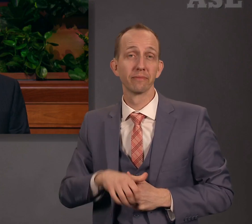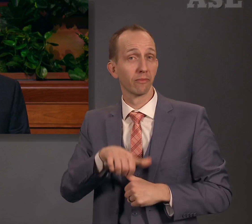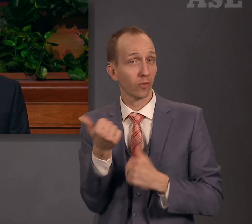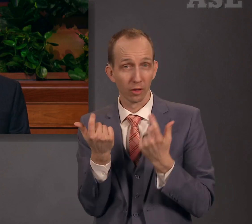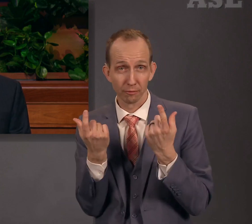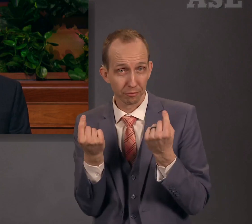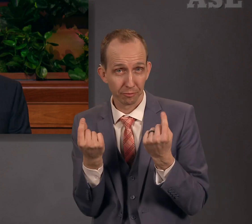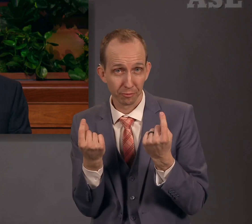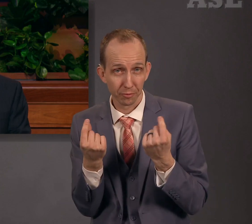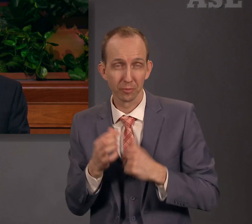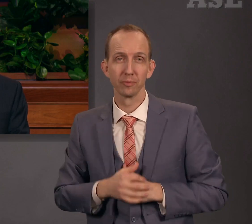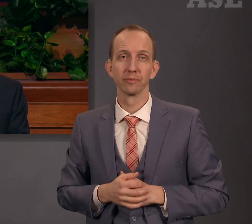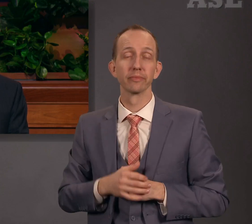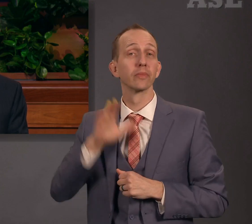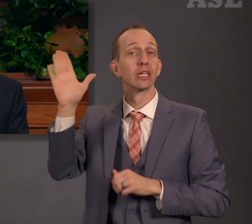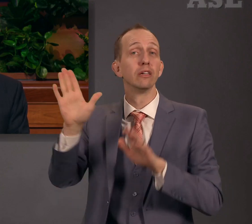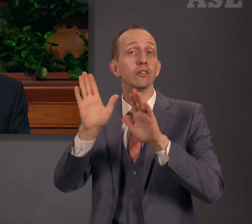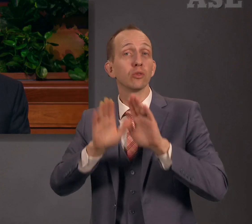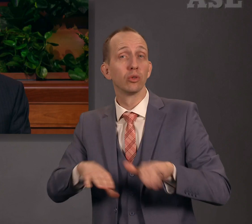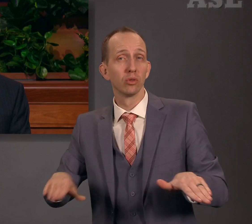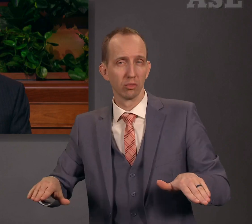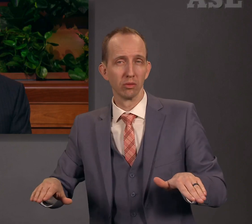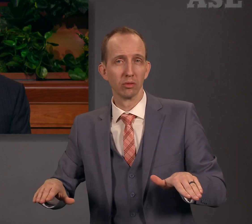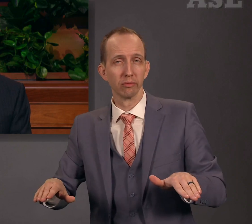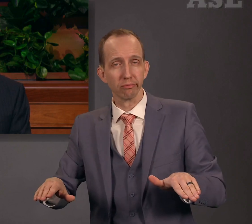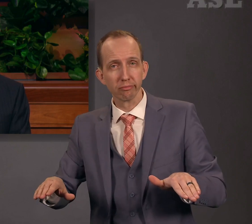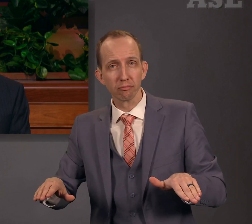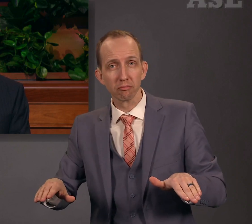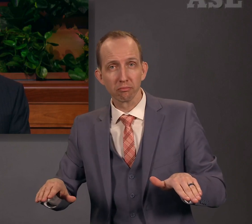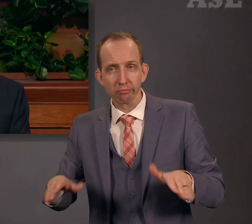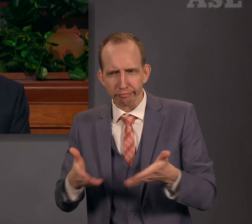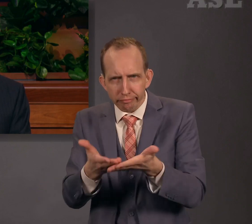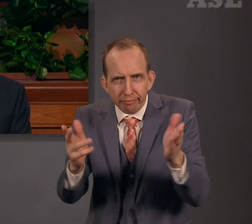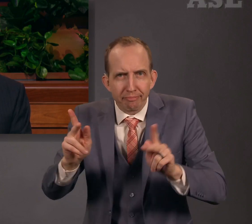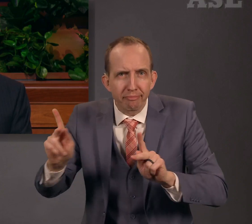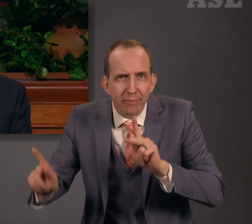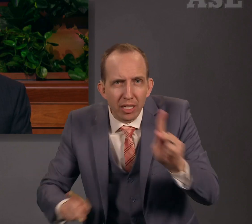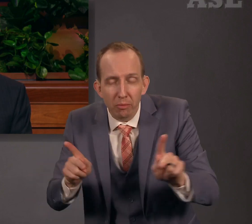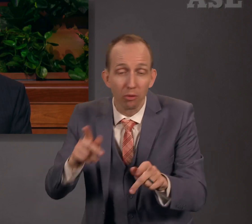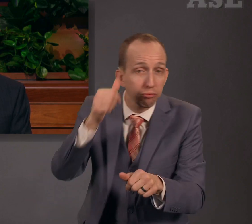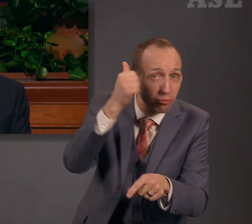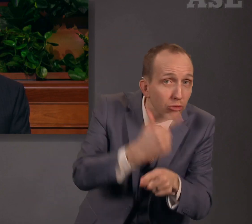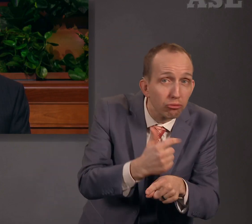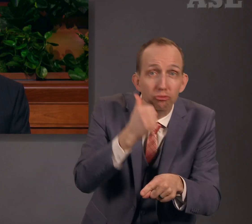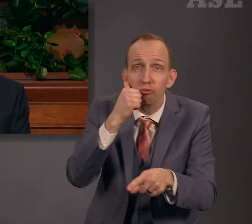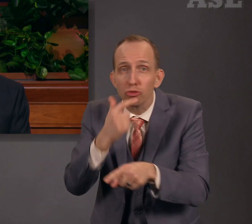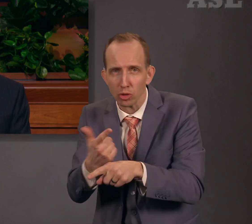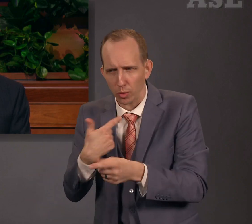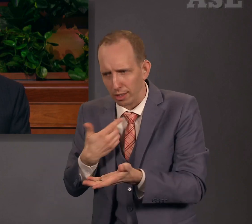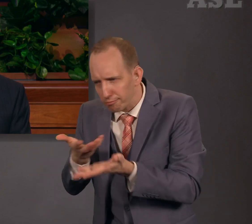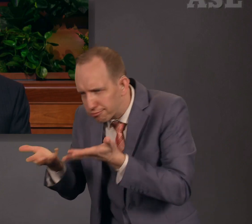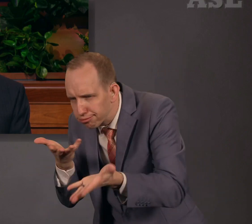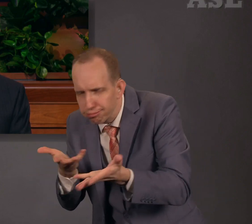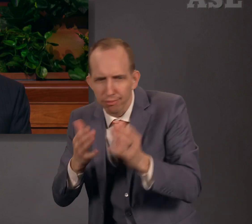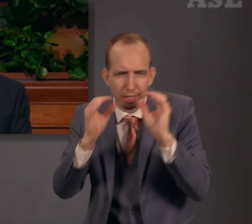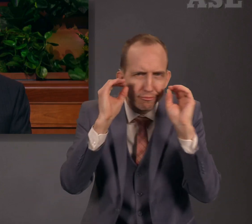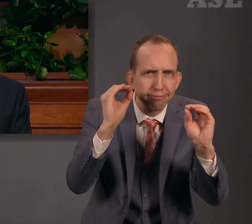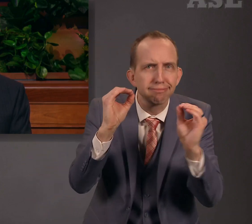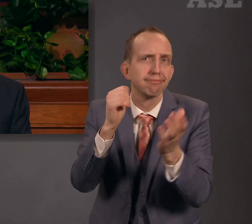we abide in Him by serving God as we serve His children and minister to our brothers and sisters. The Savior